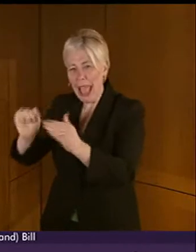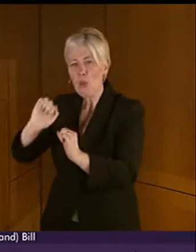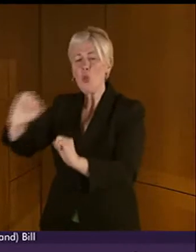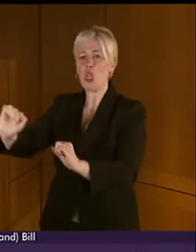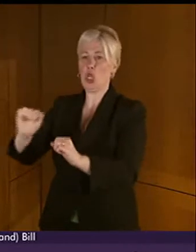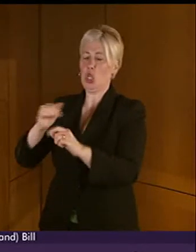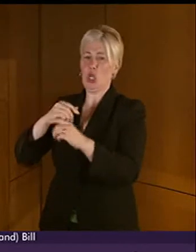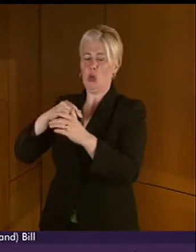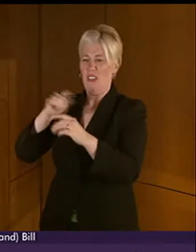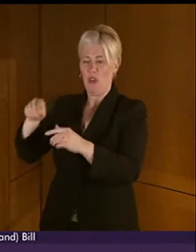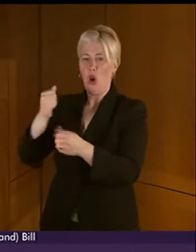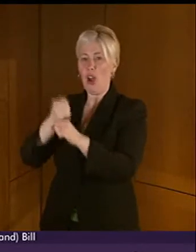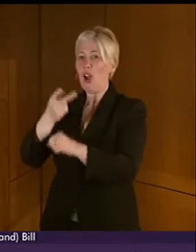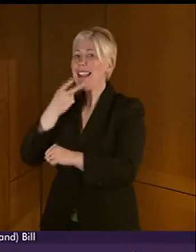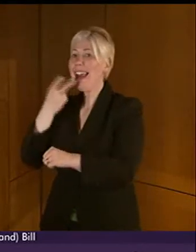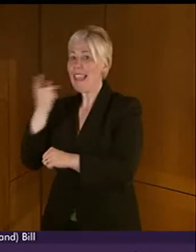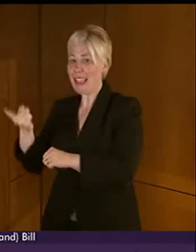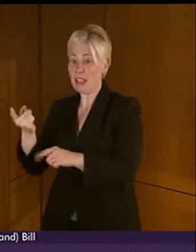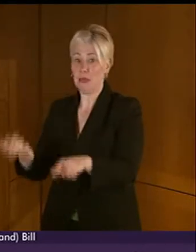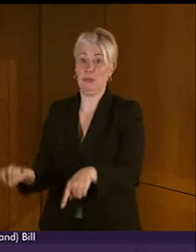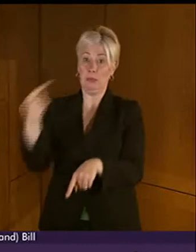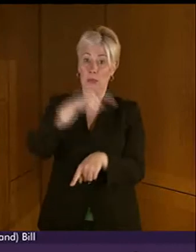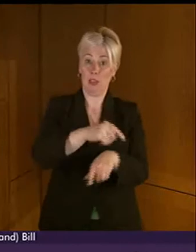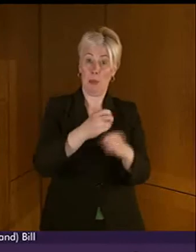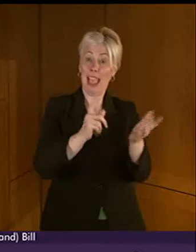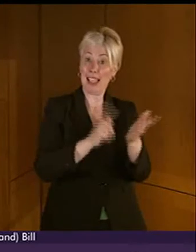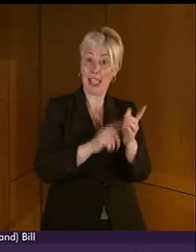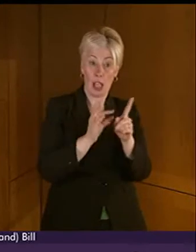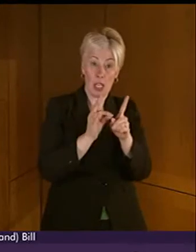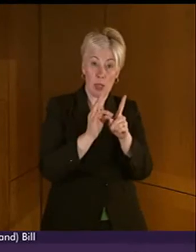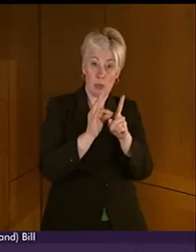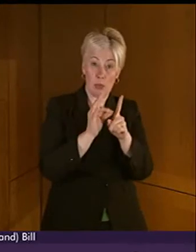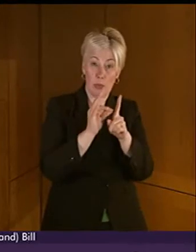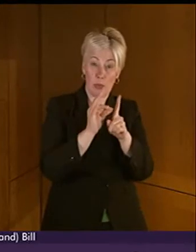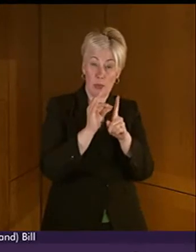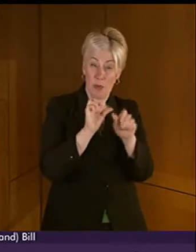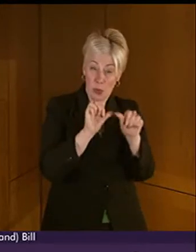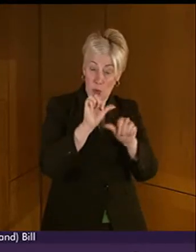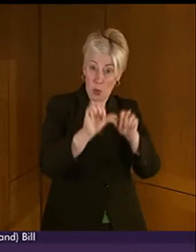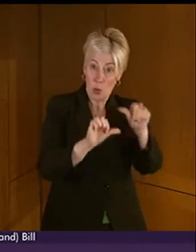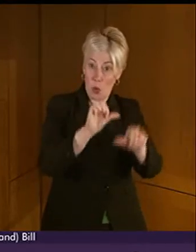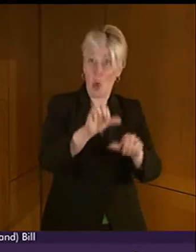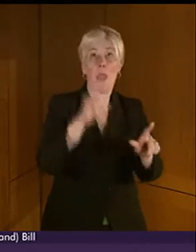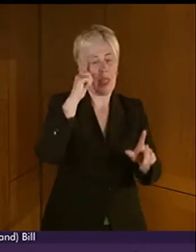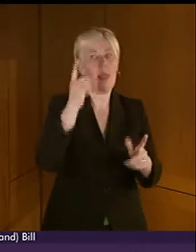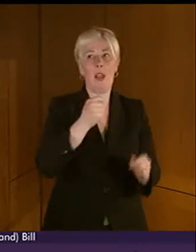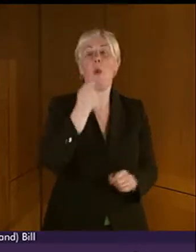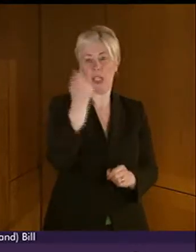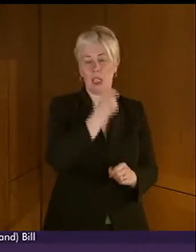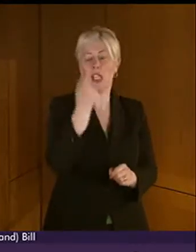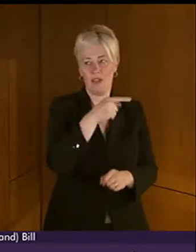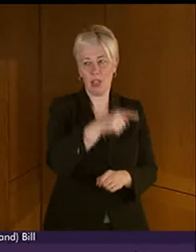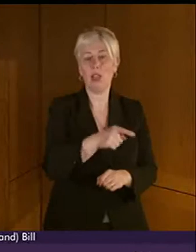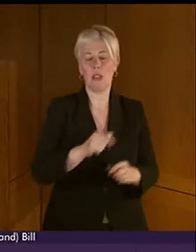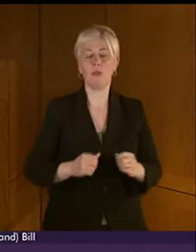years, if BSL at least makes some of this progress, then the bill will be deemed a success. I would